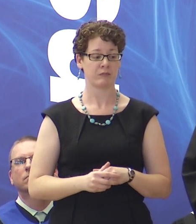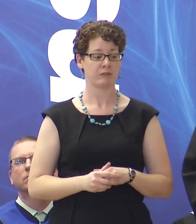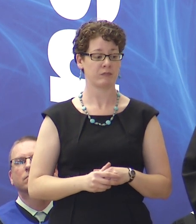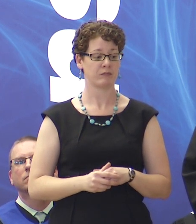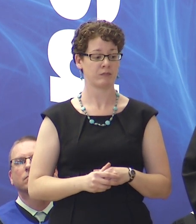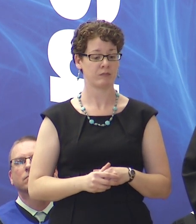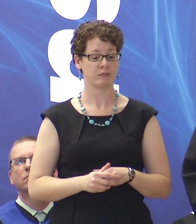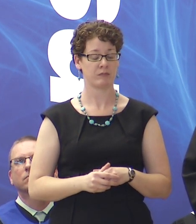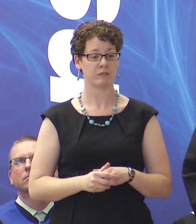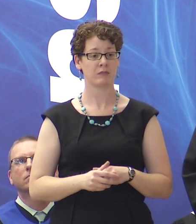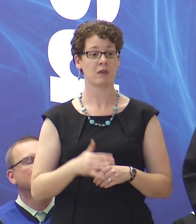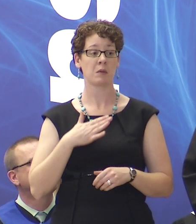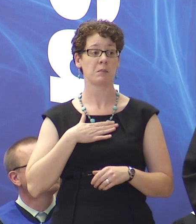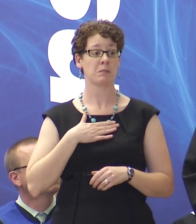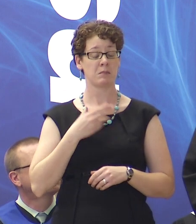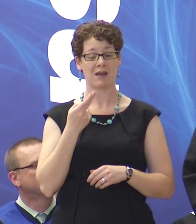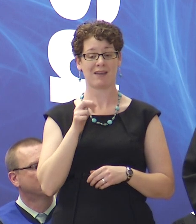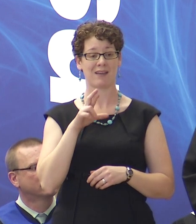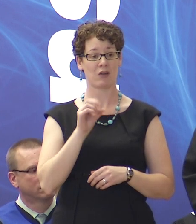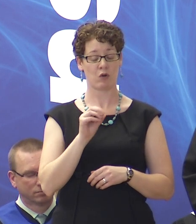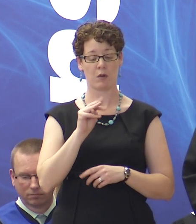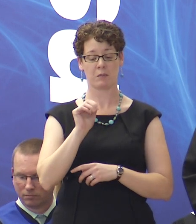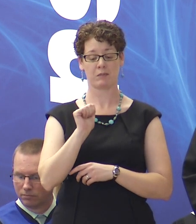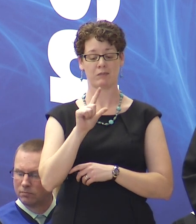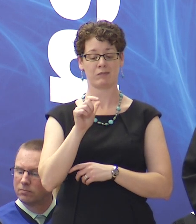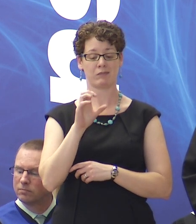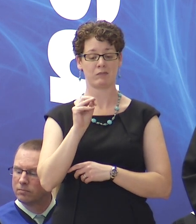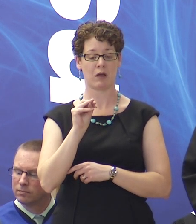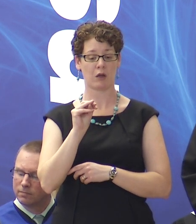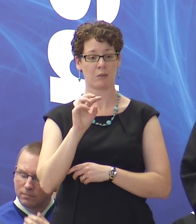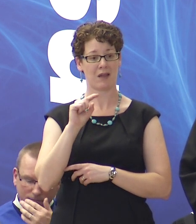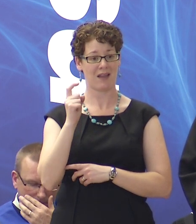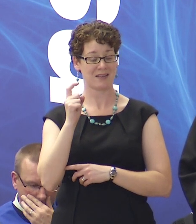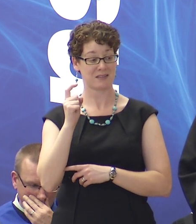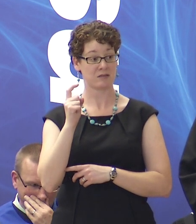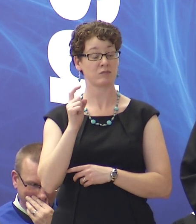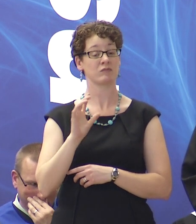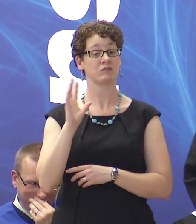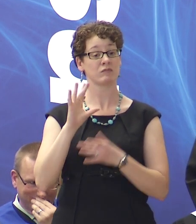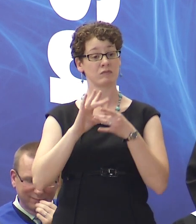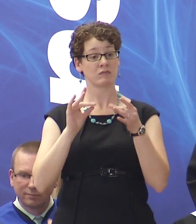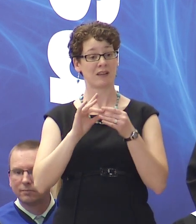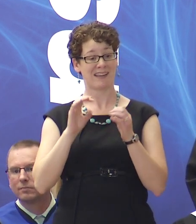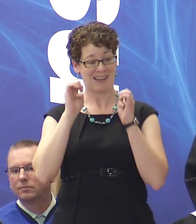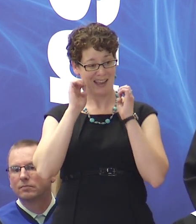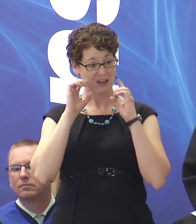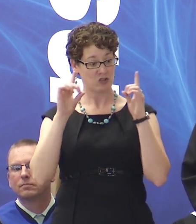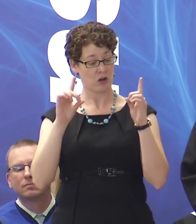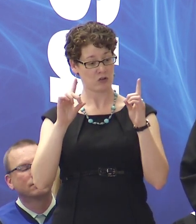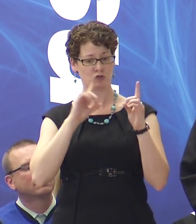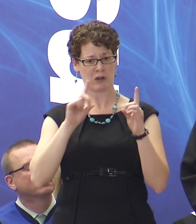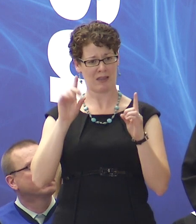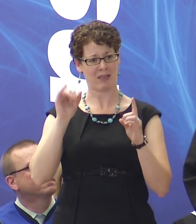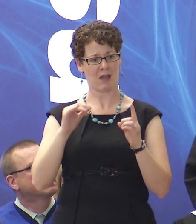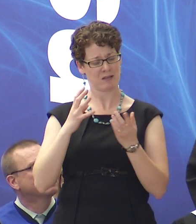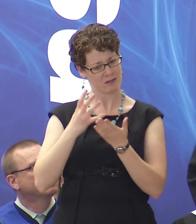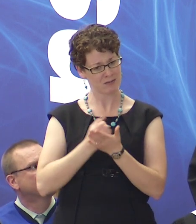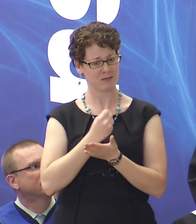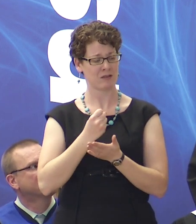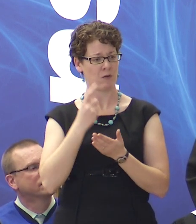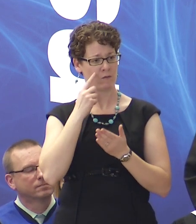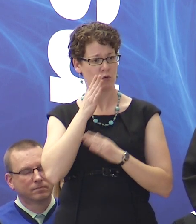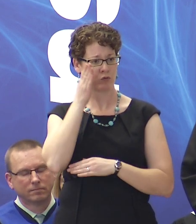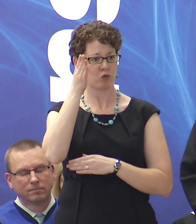One of my personal heroes, the great Malcolm X, once said, Education is our passport to the future, for tomorrow